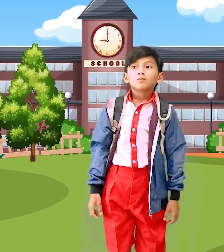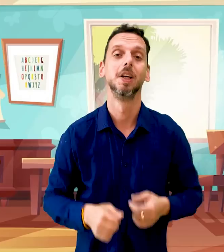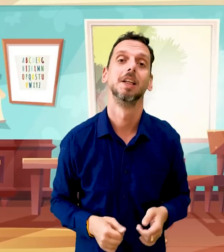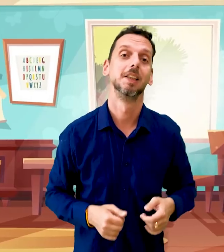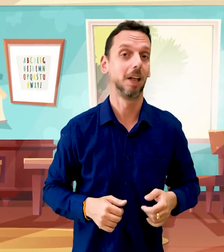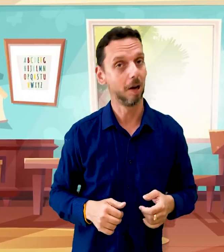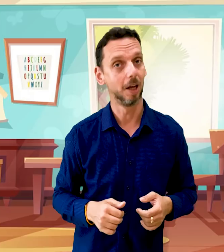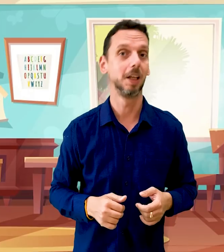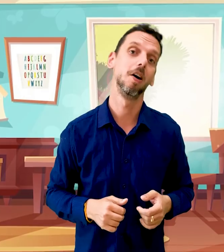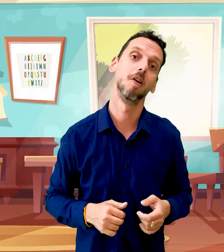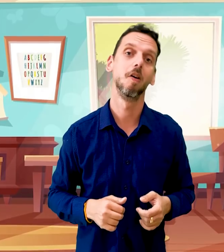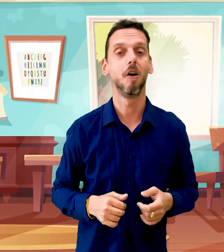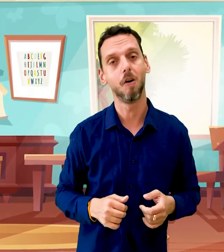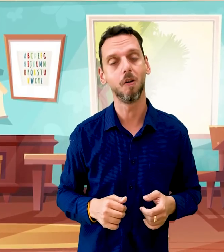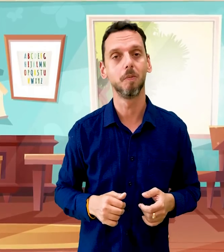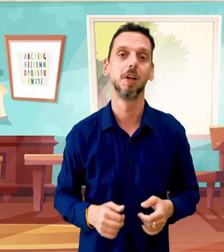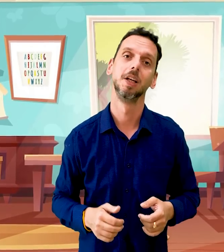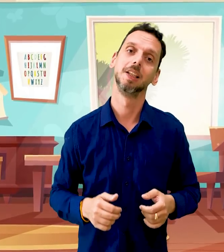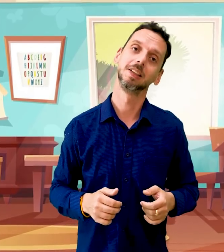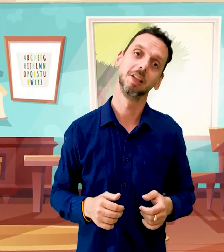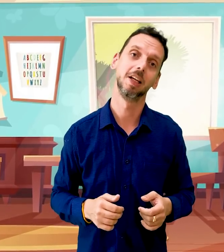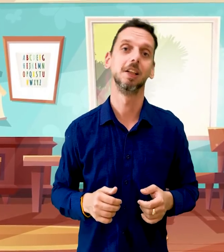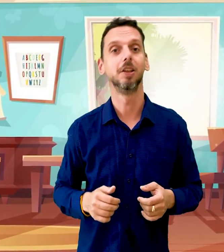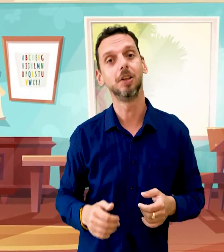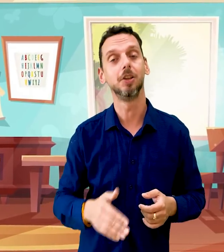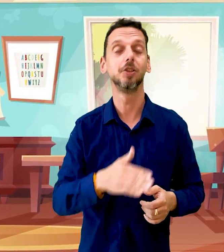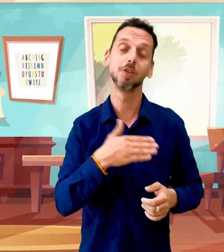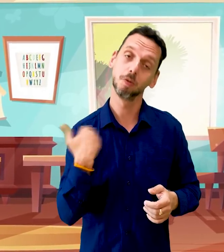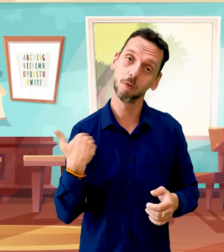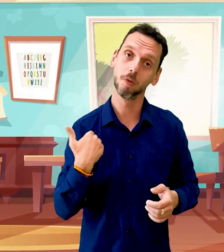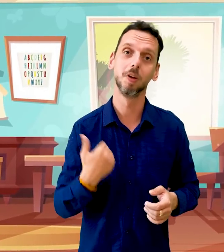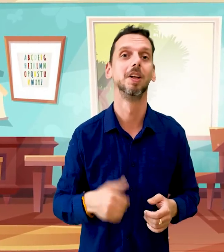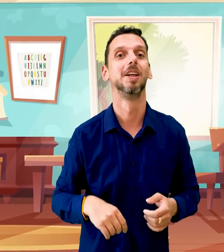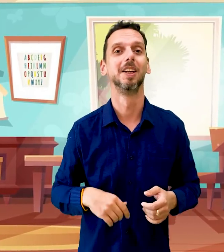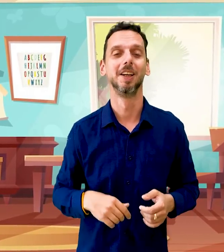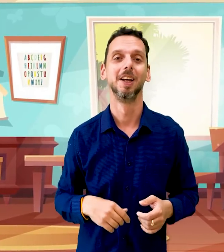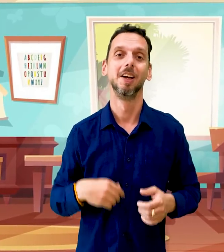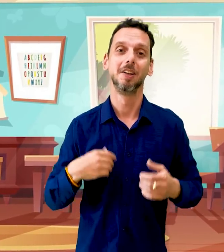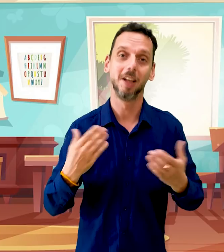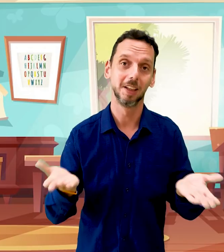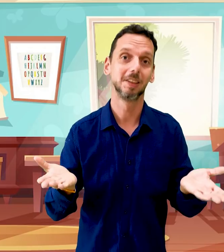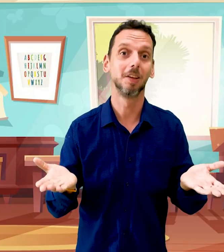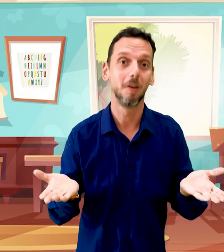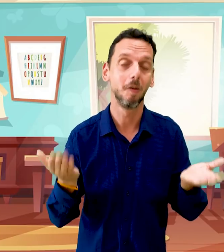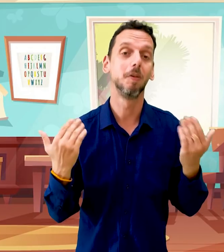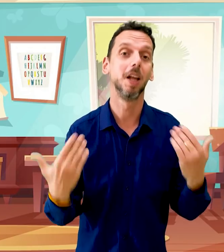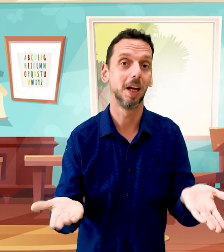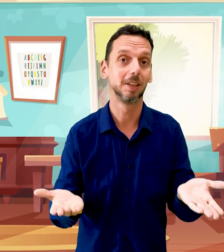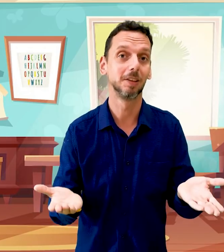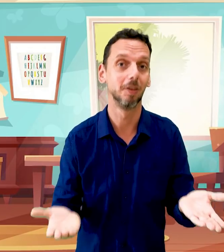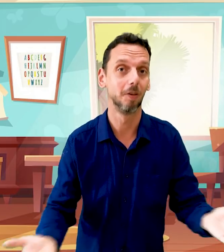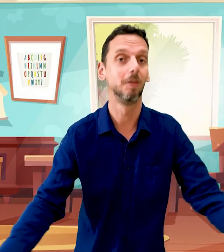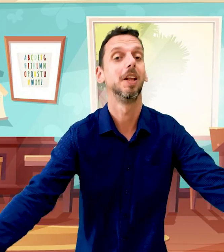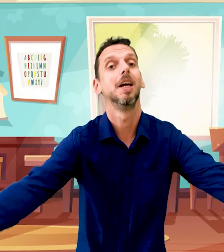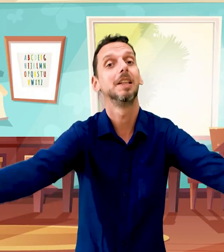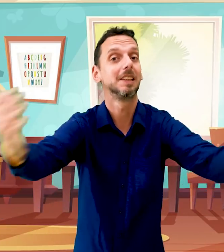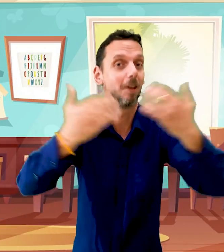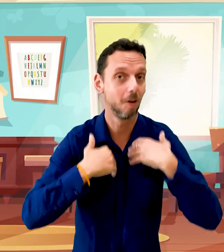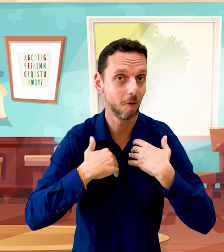Come on, go home, you've finished school Let's go, let's go, let's go